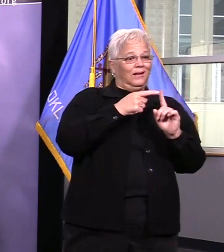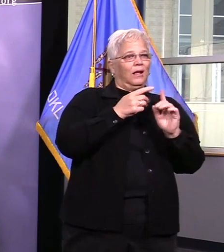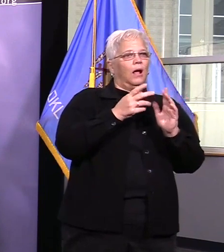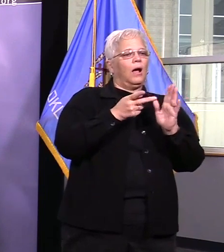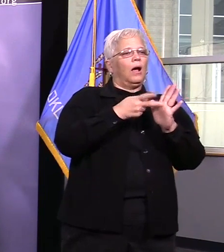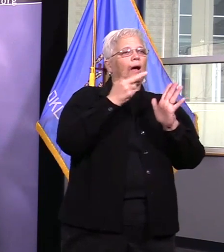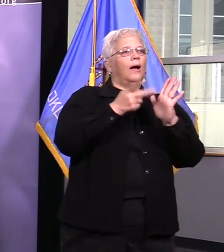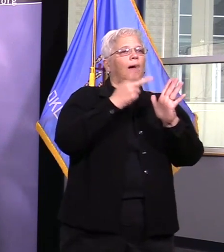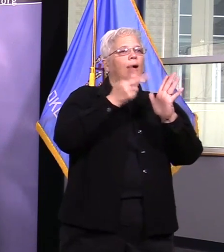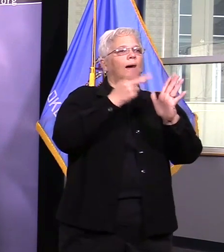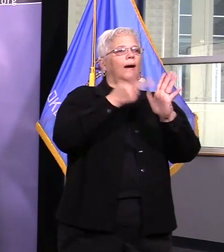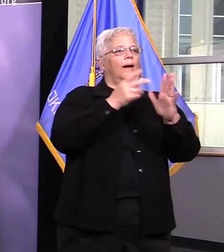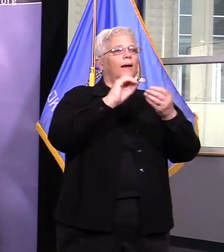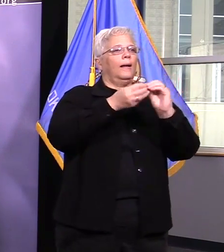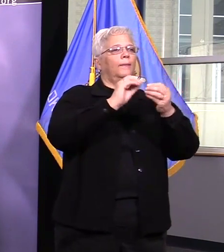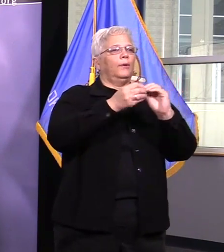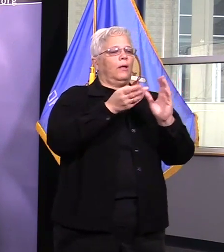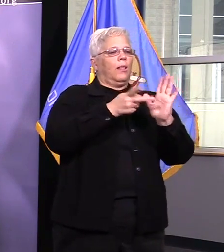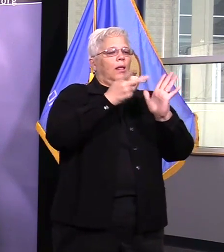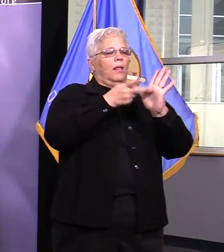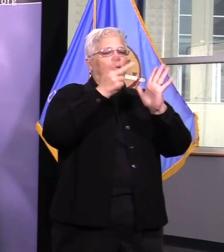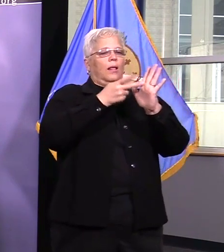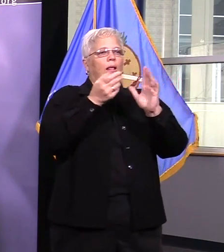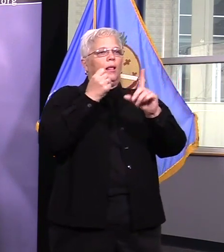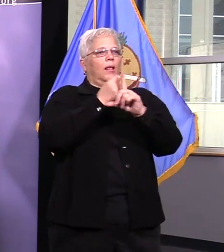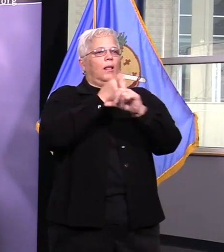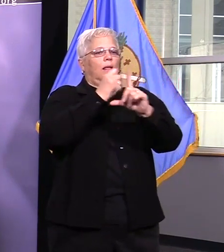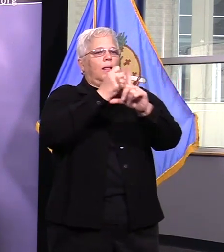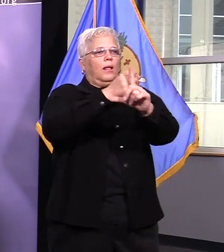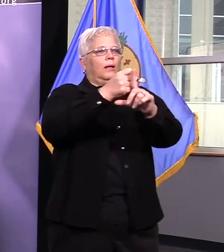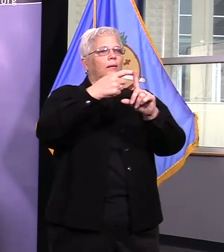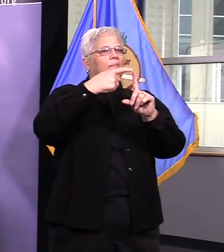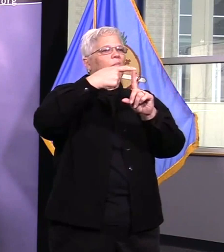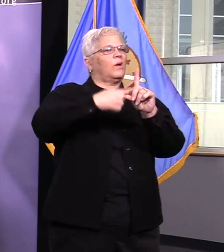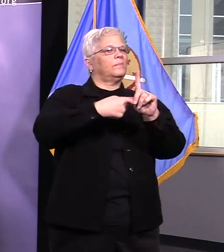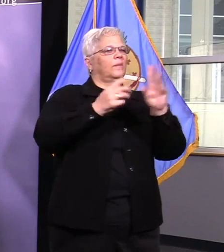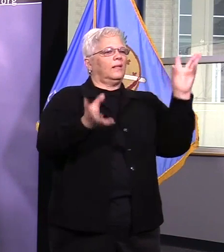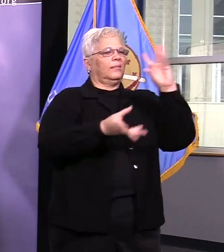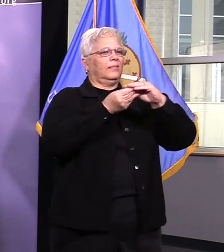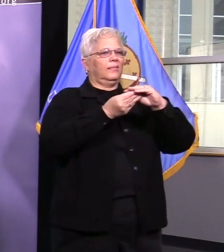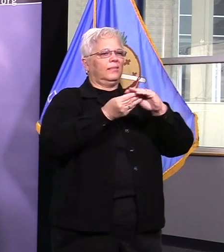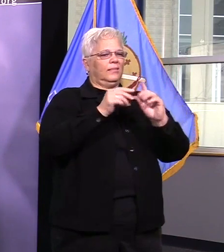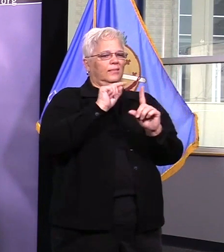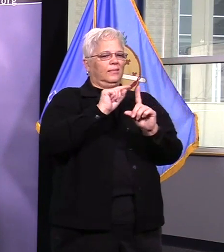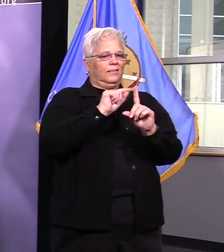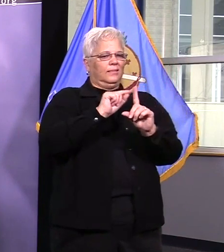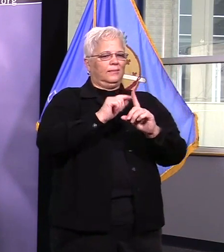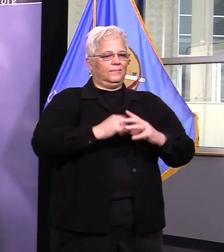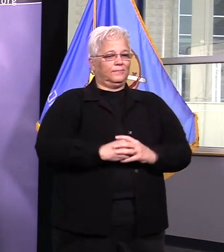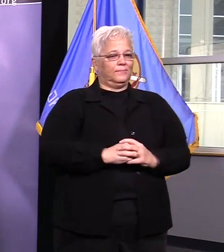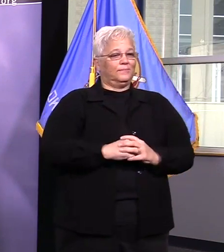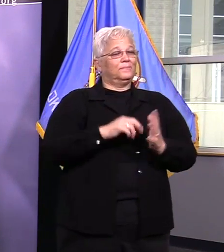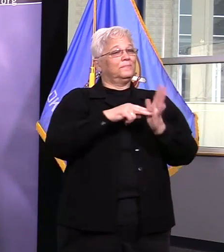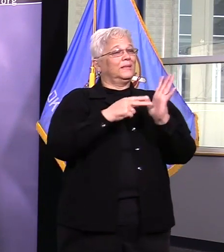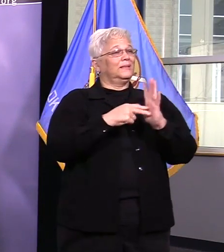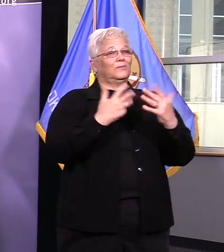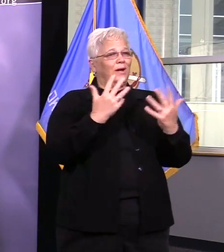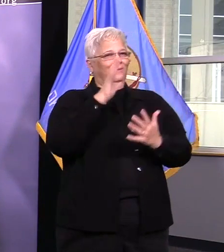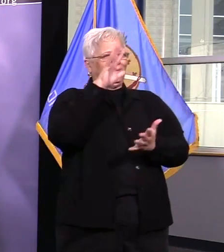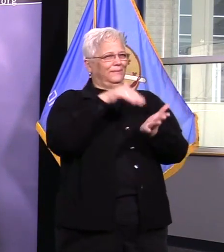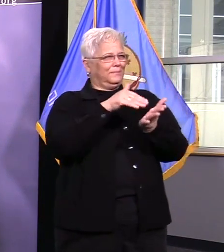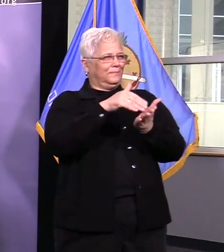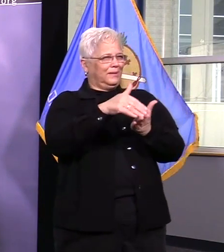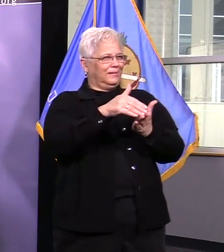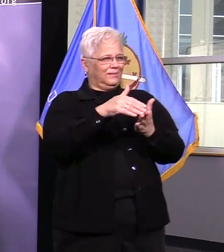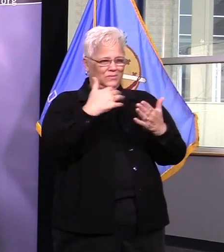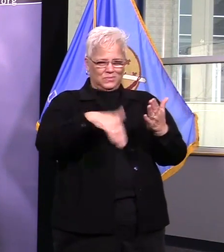this response and this pandemic gets. When we do modeling, we use an R naught value and this stands for how many people will get infected